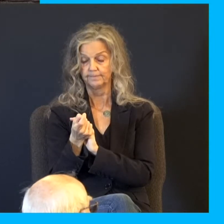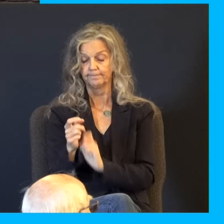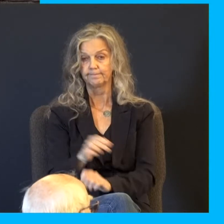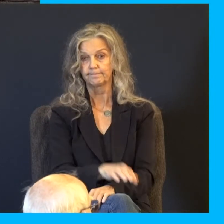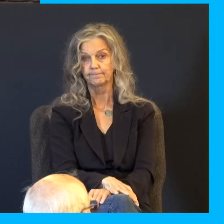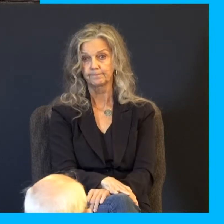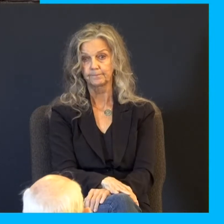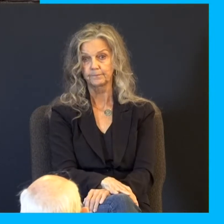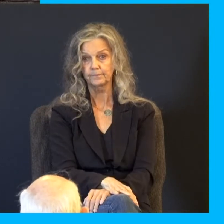So, another test.